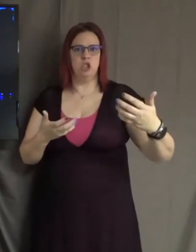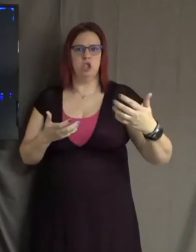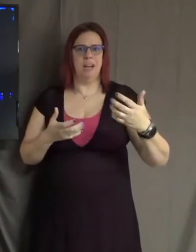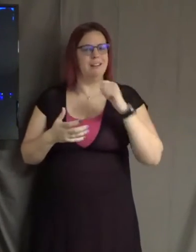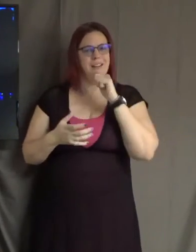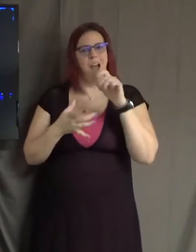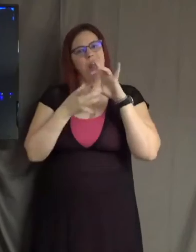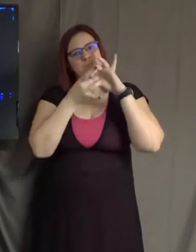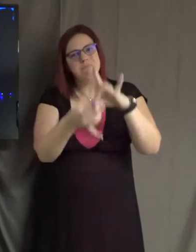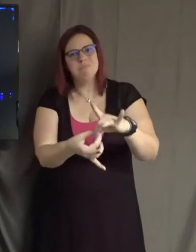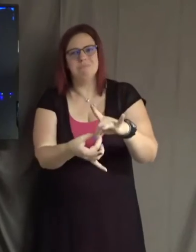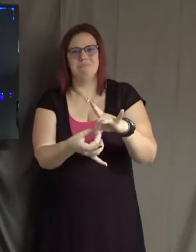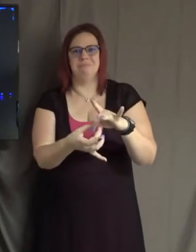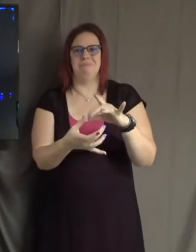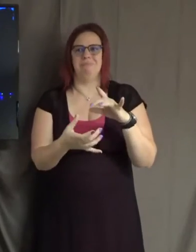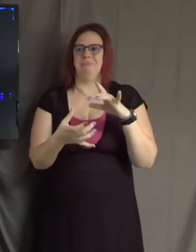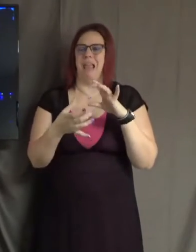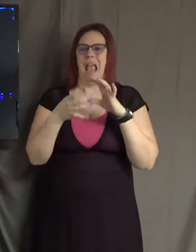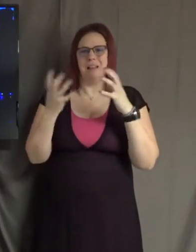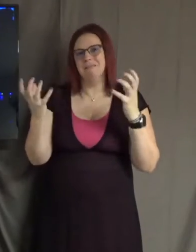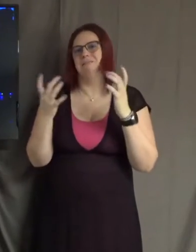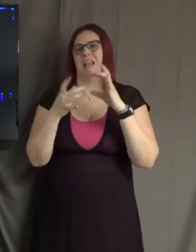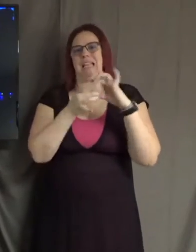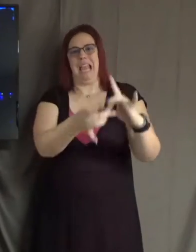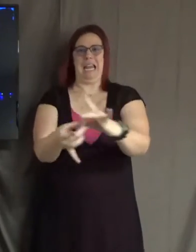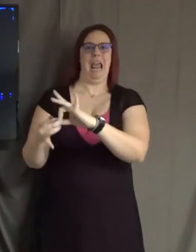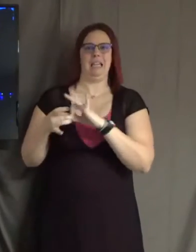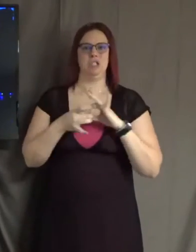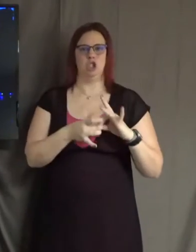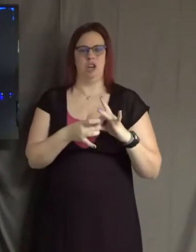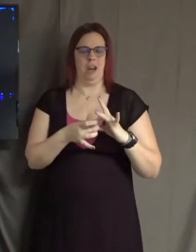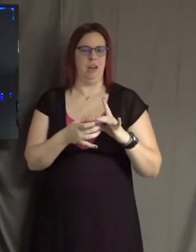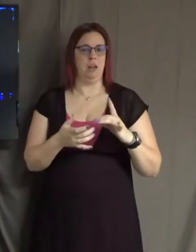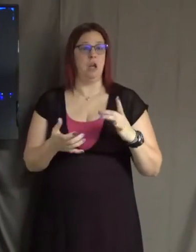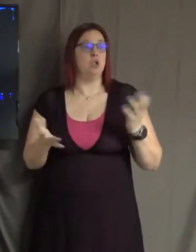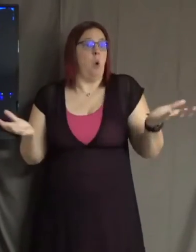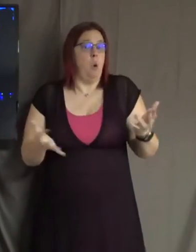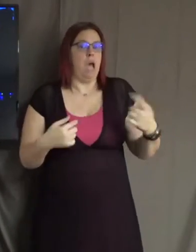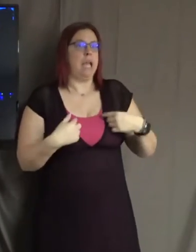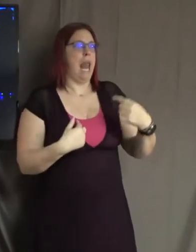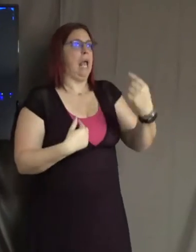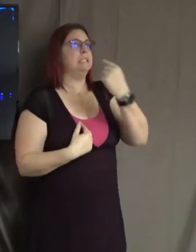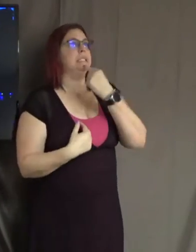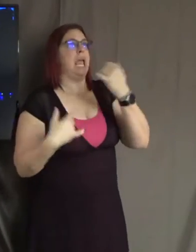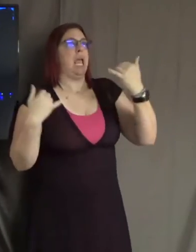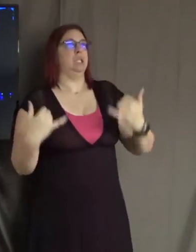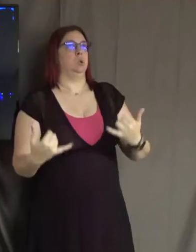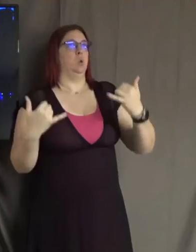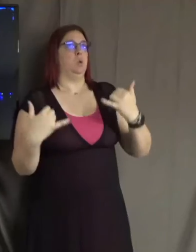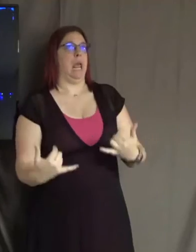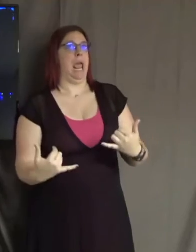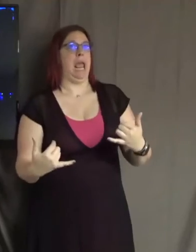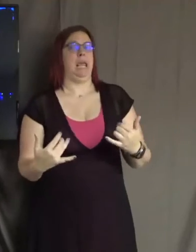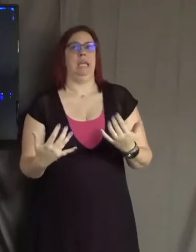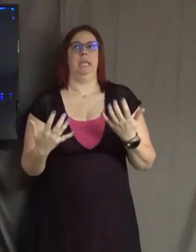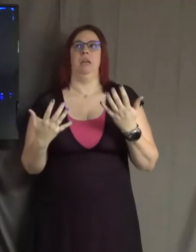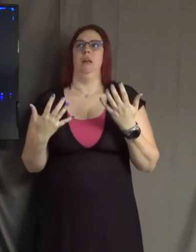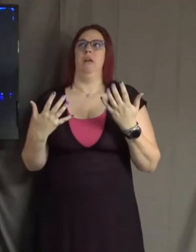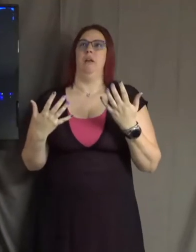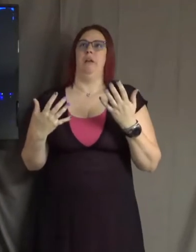and connectedness. And what can I say today? How can I perceive people today in a way that draws me